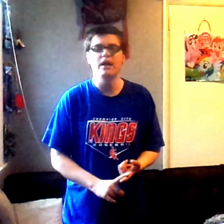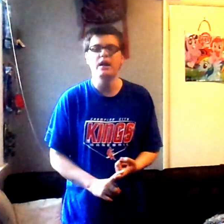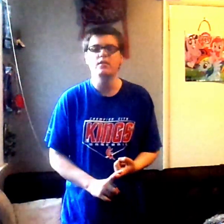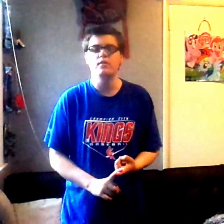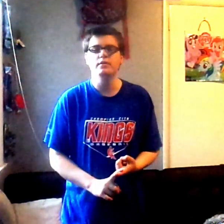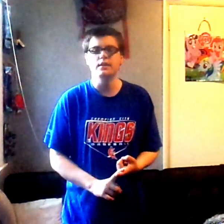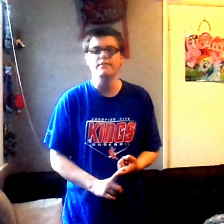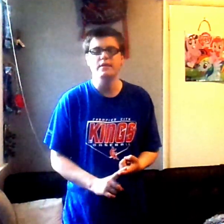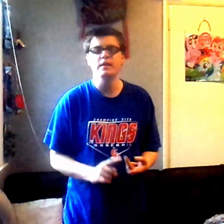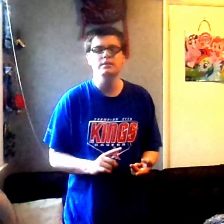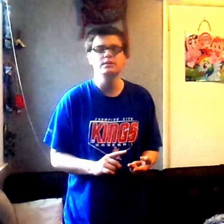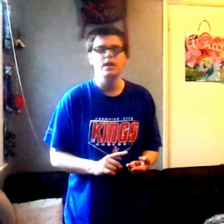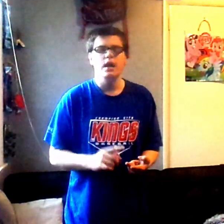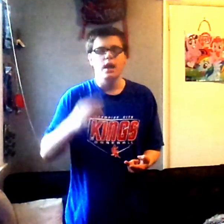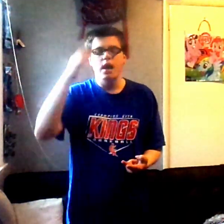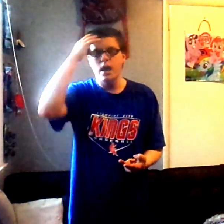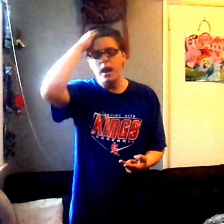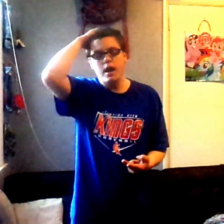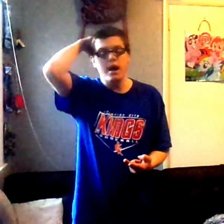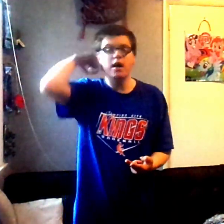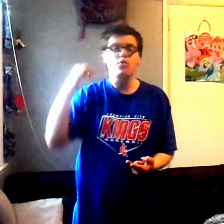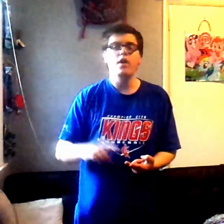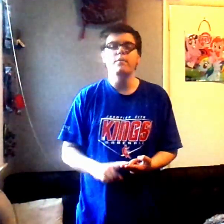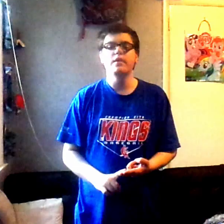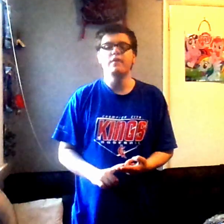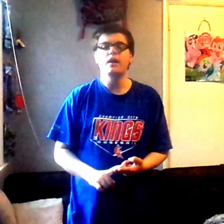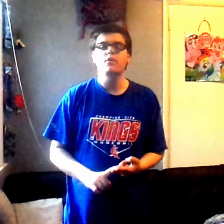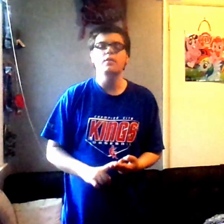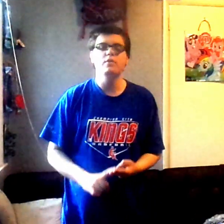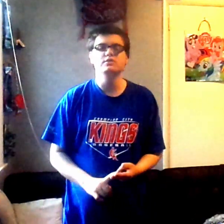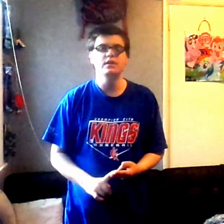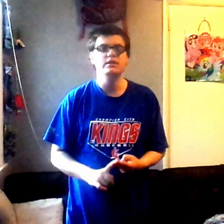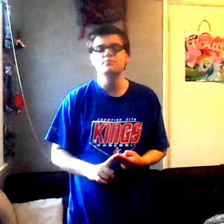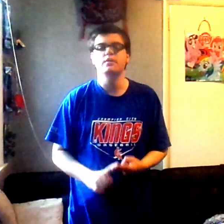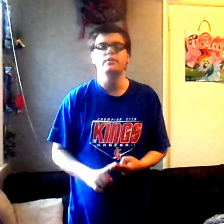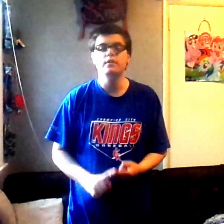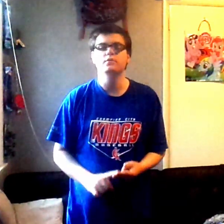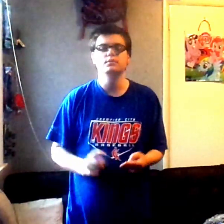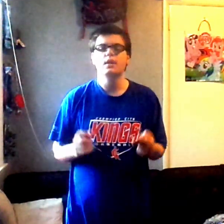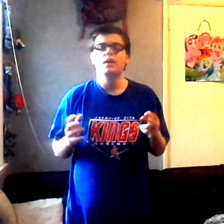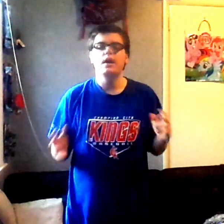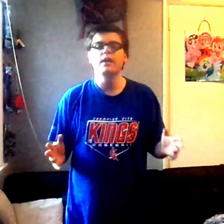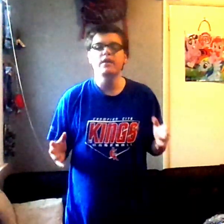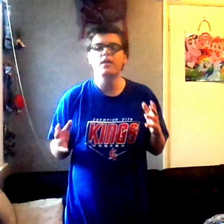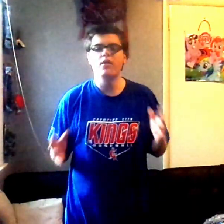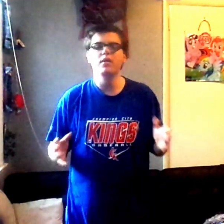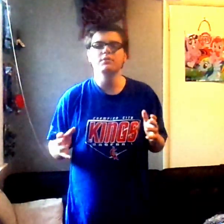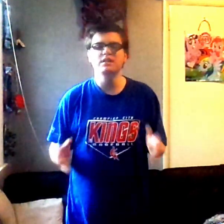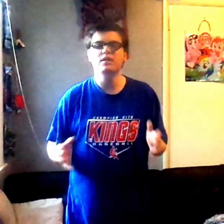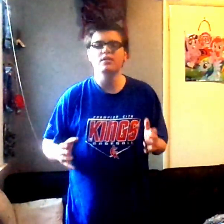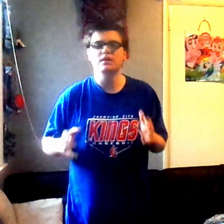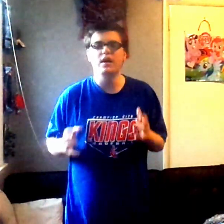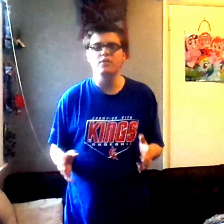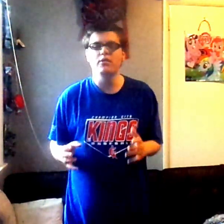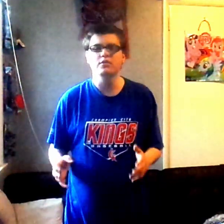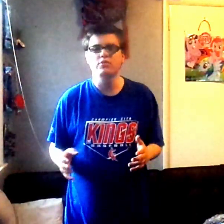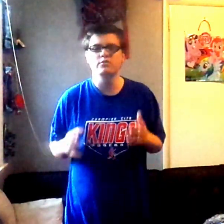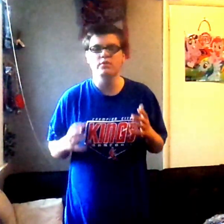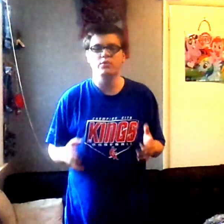iCarly DVDs and quite a bit of iCarly merchandise throughout the years. I even had all the McDonald's iCarly toys when they were